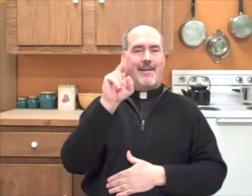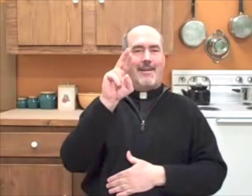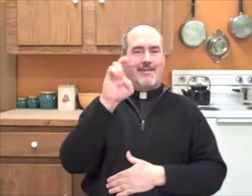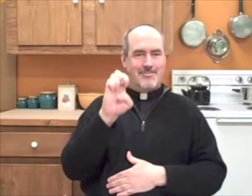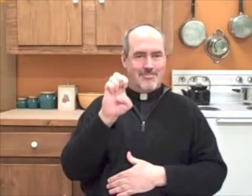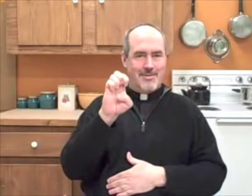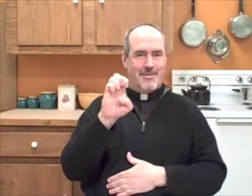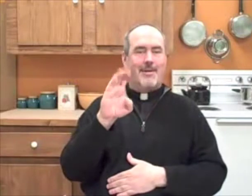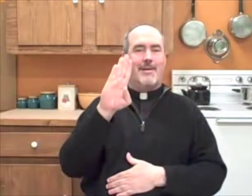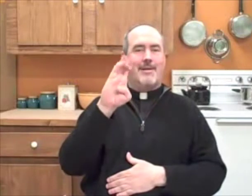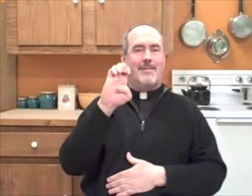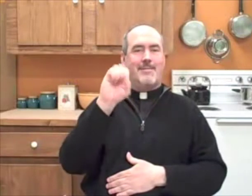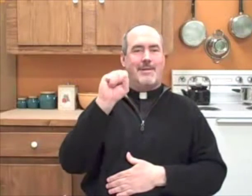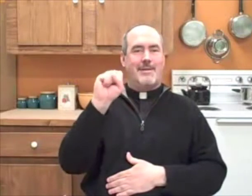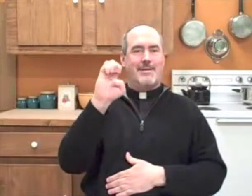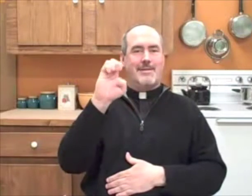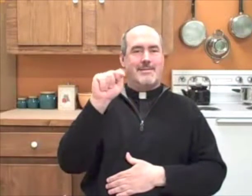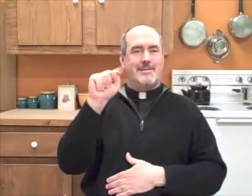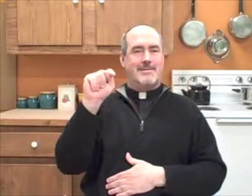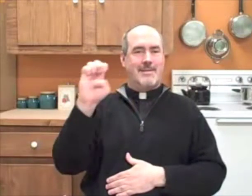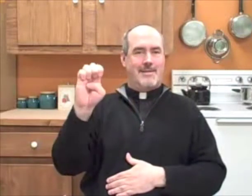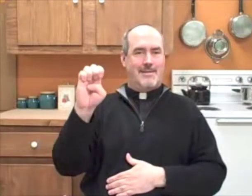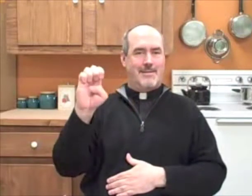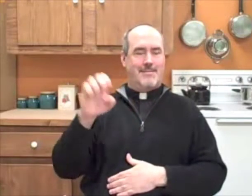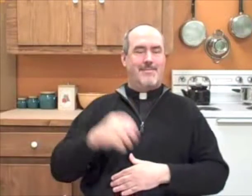Today I picked Saint André Bessette.